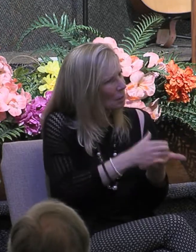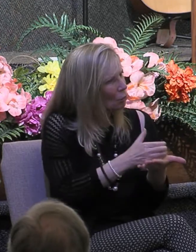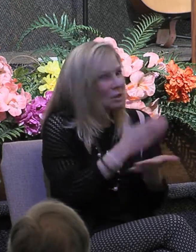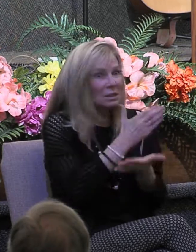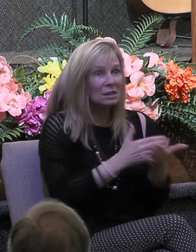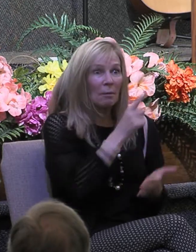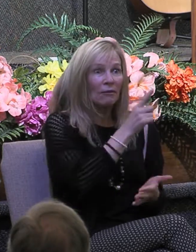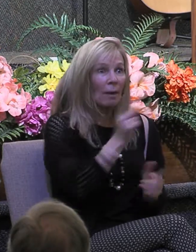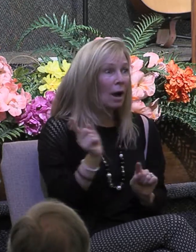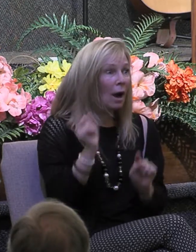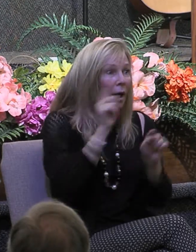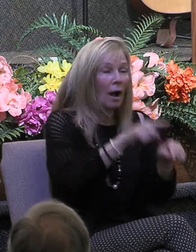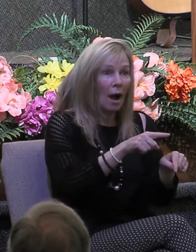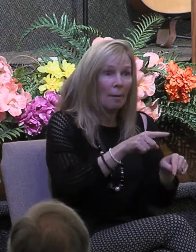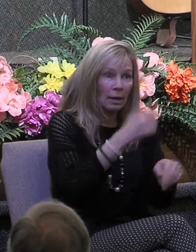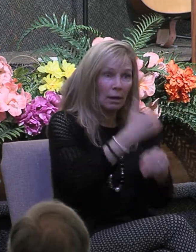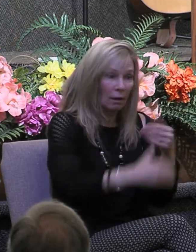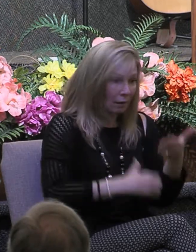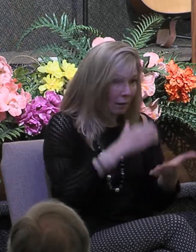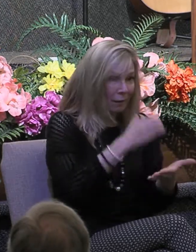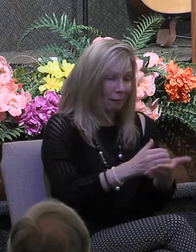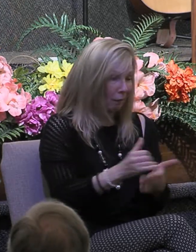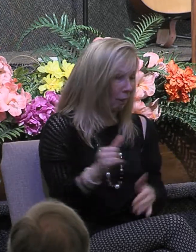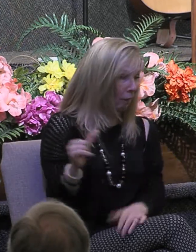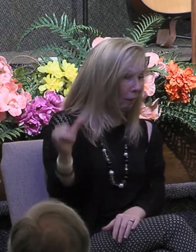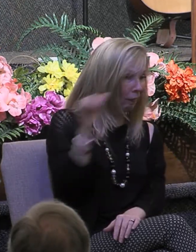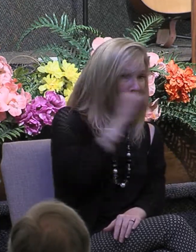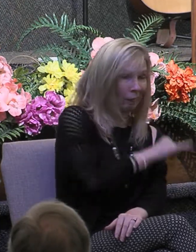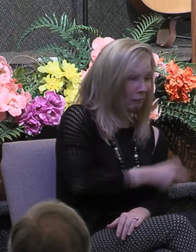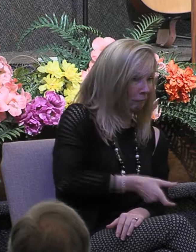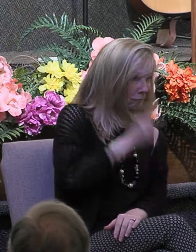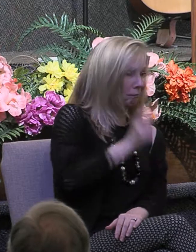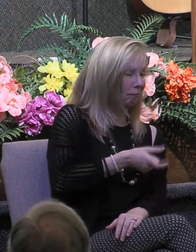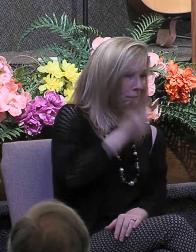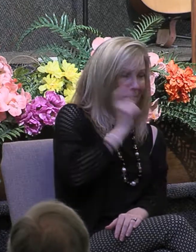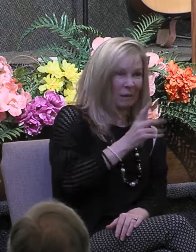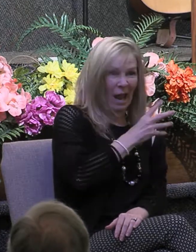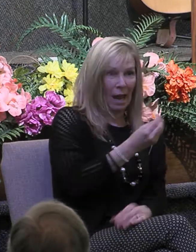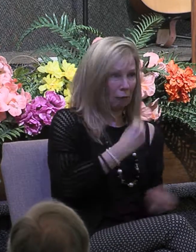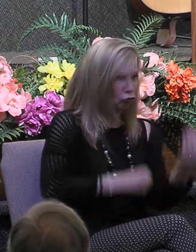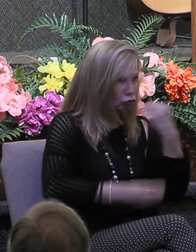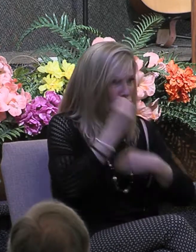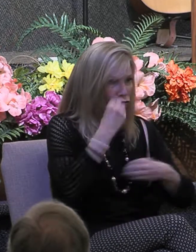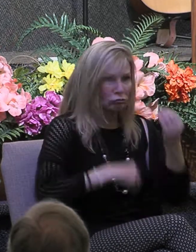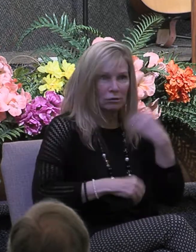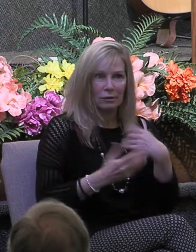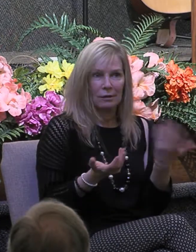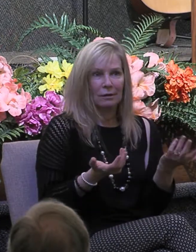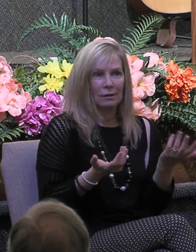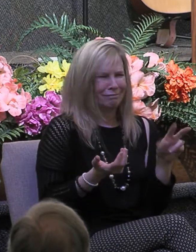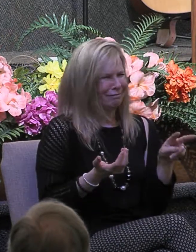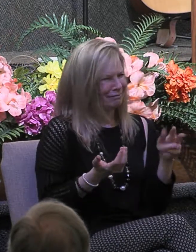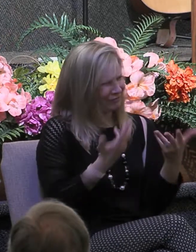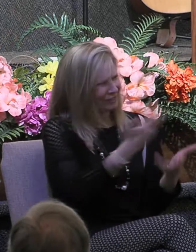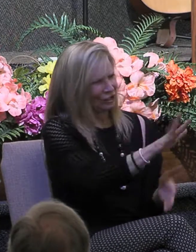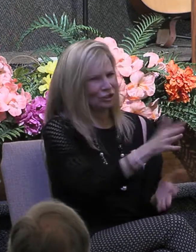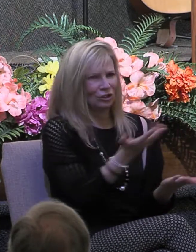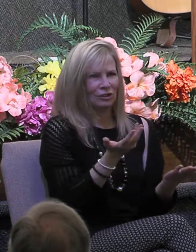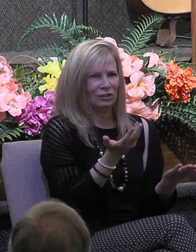coming to the Lord's Supper drunk and gluttonous. And in chapter 15, Paul corrected them about their